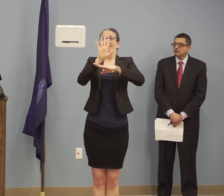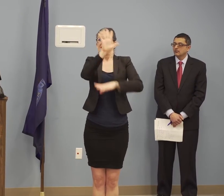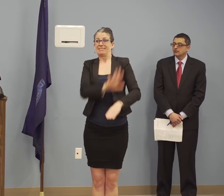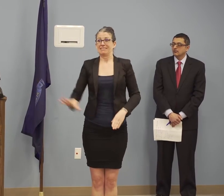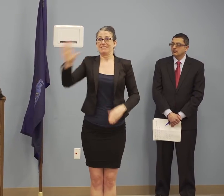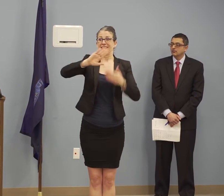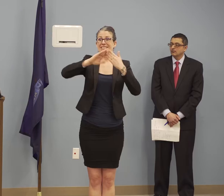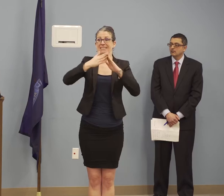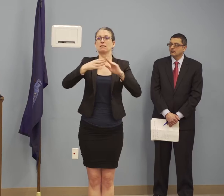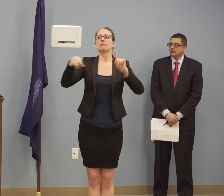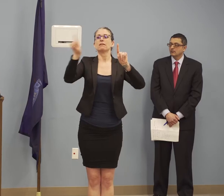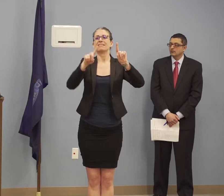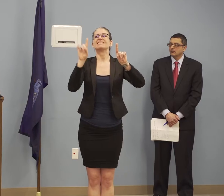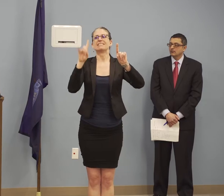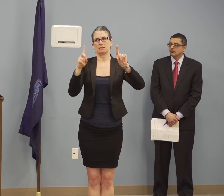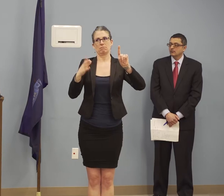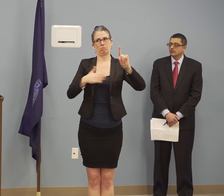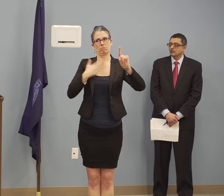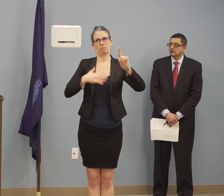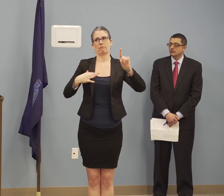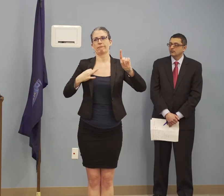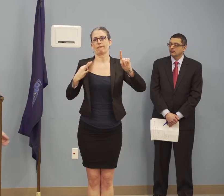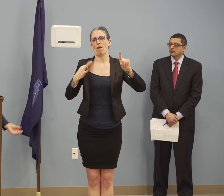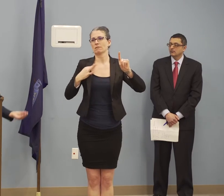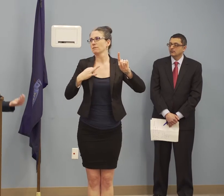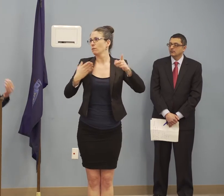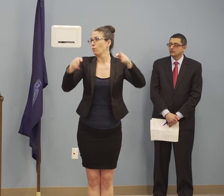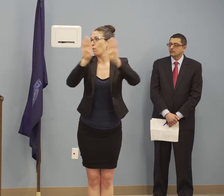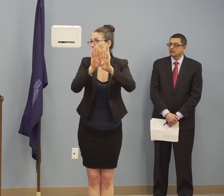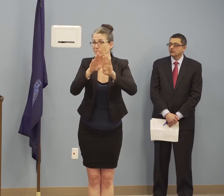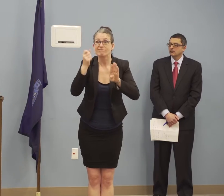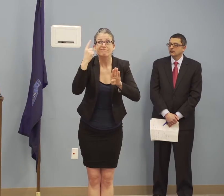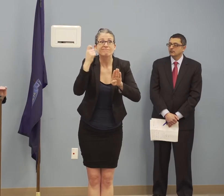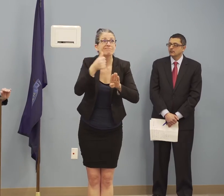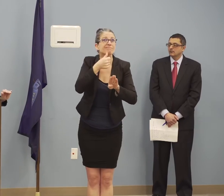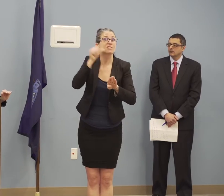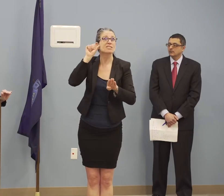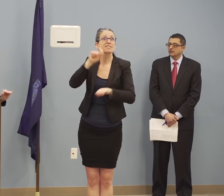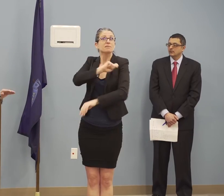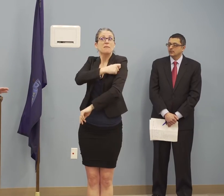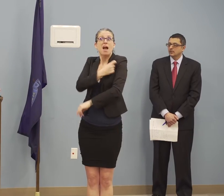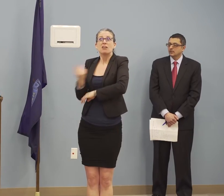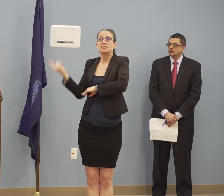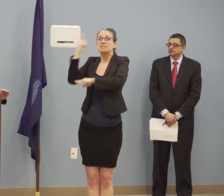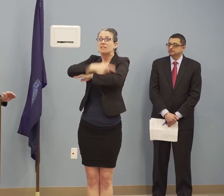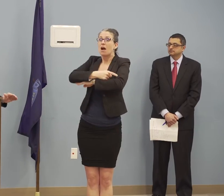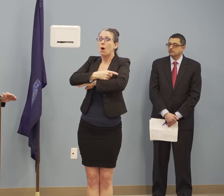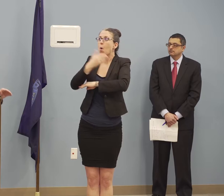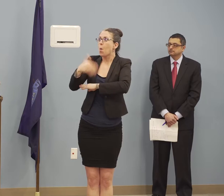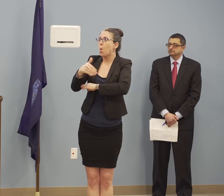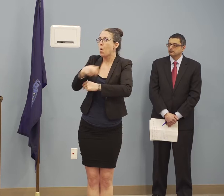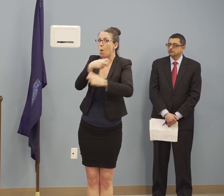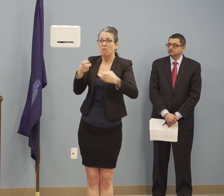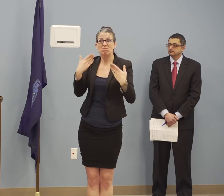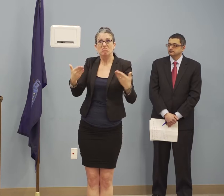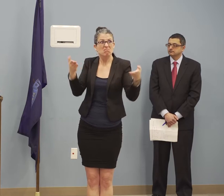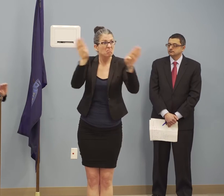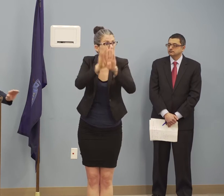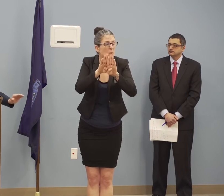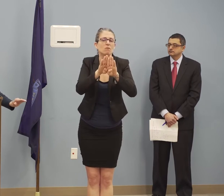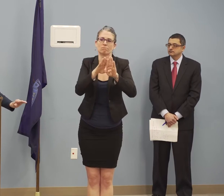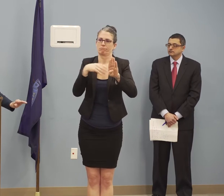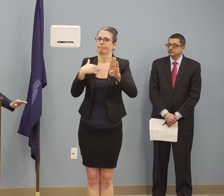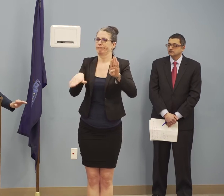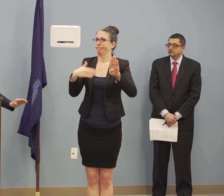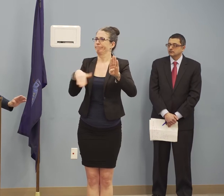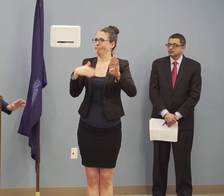Maine, and it was a tough one. But now we've got to make this universal so that it's fair and so that it has the